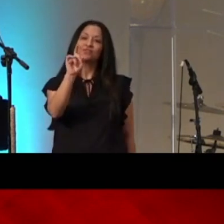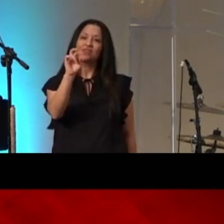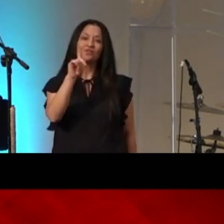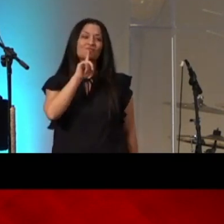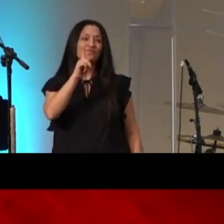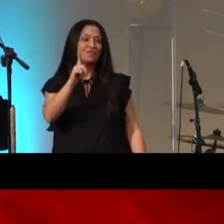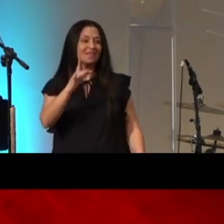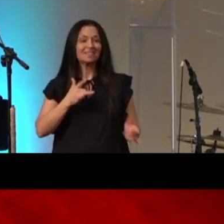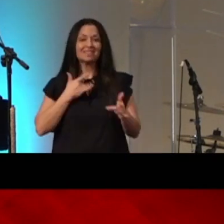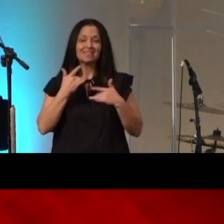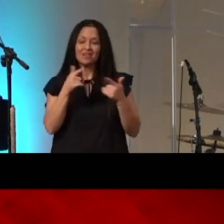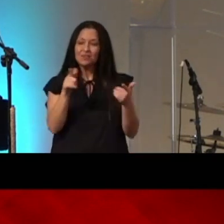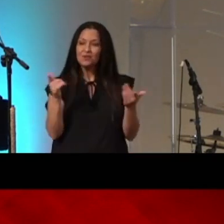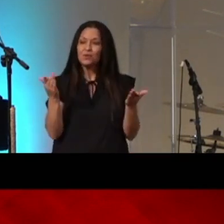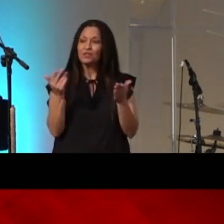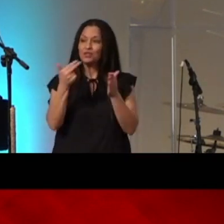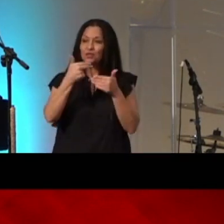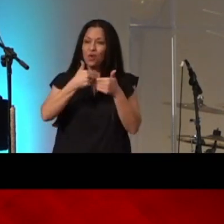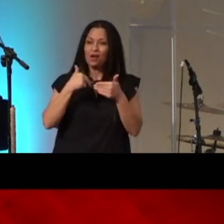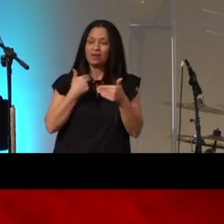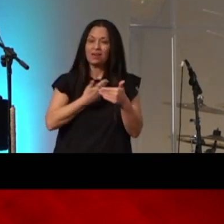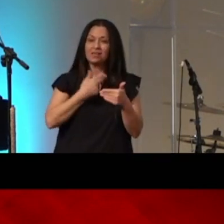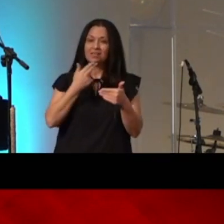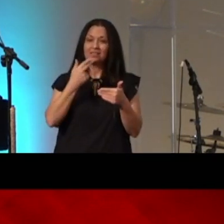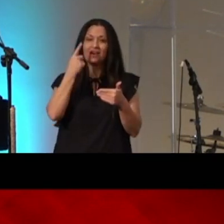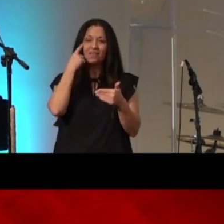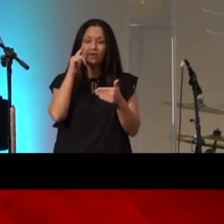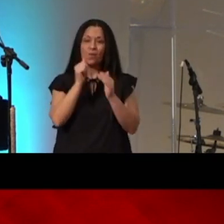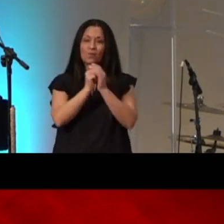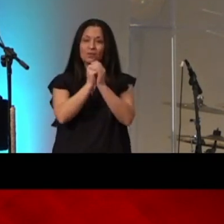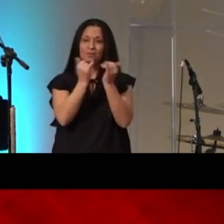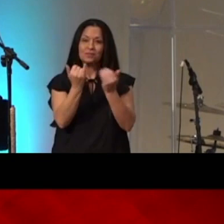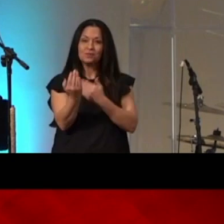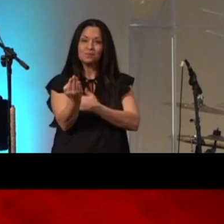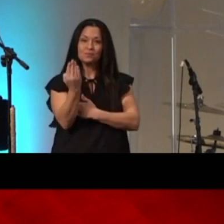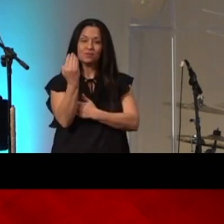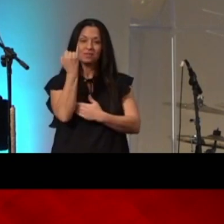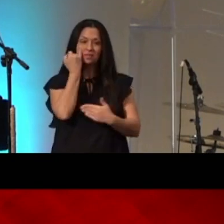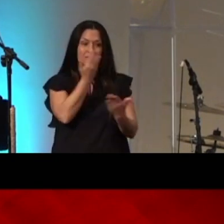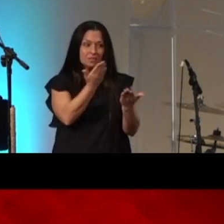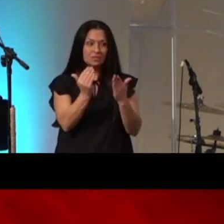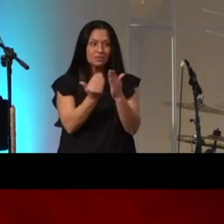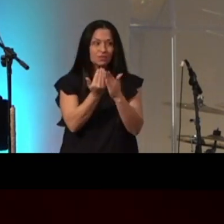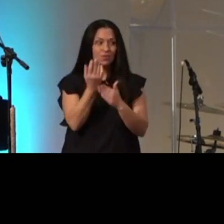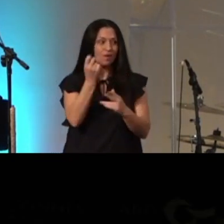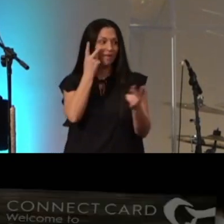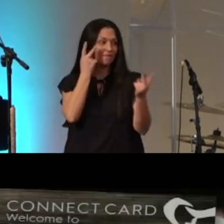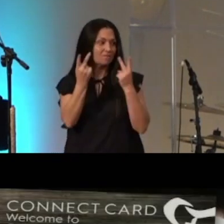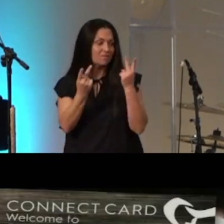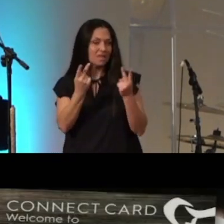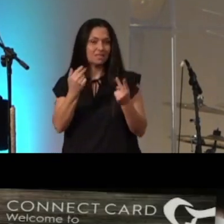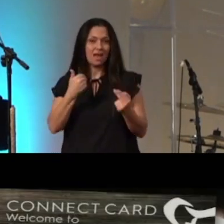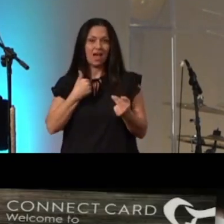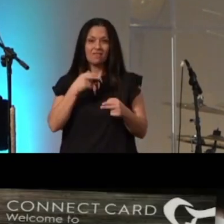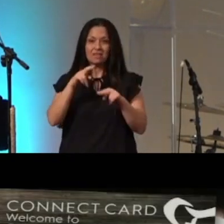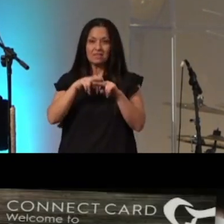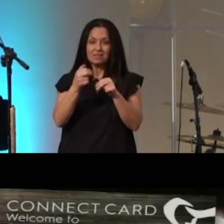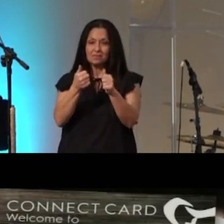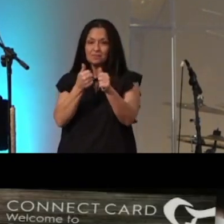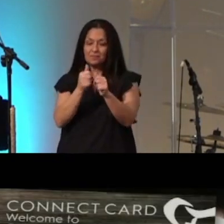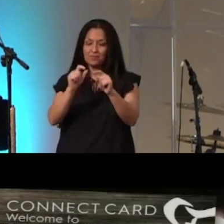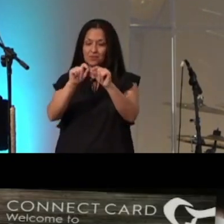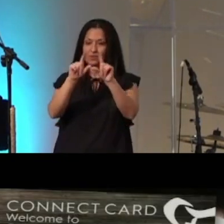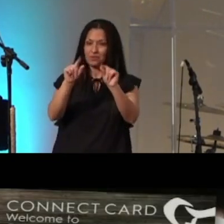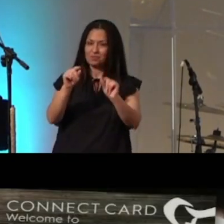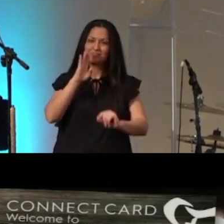if you are new or visiting a special welcome to you we have something that we call the connect card located in the seat backs in front of you and would love for you to take